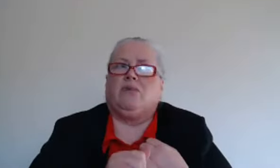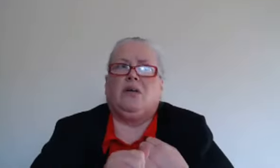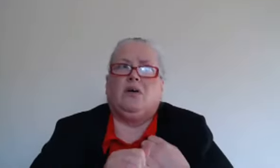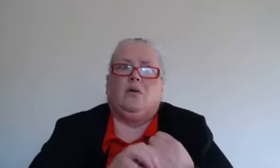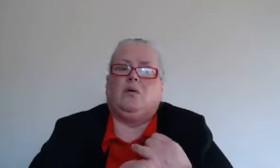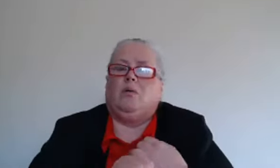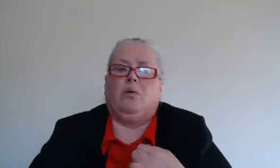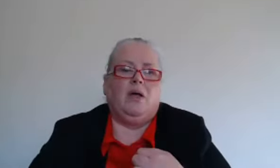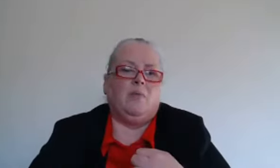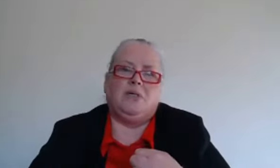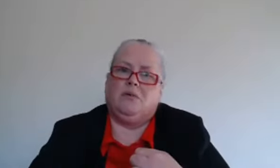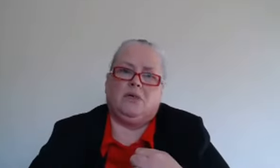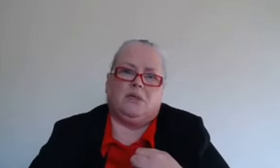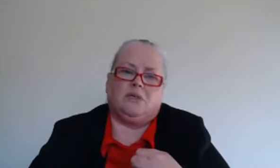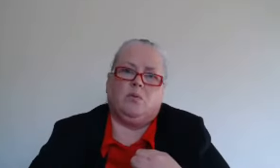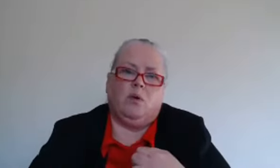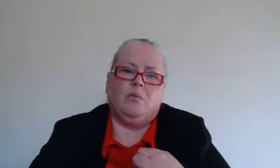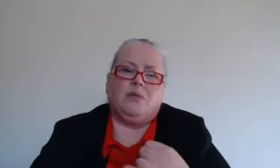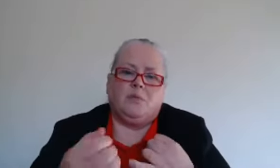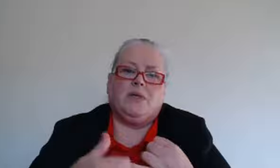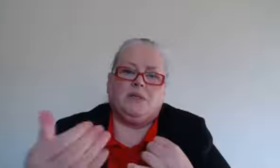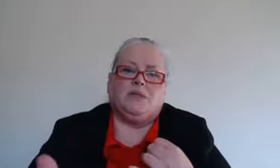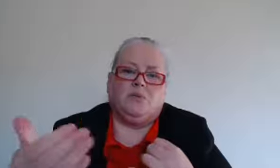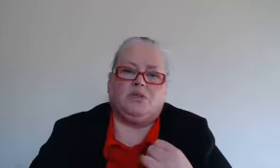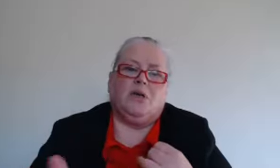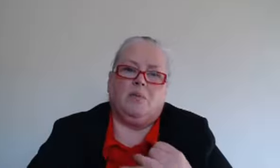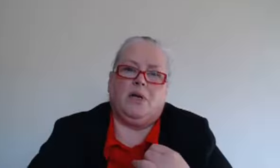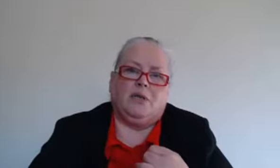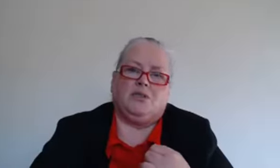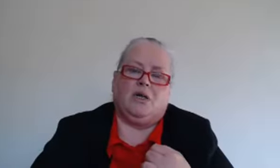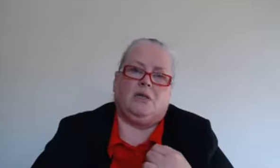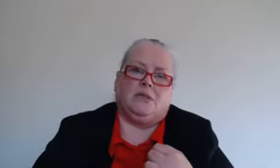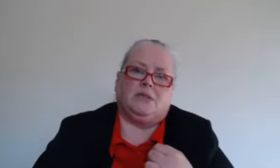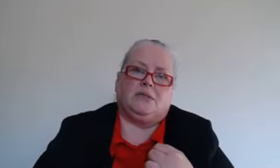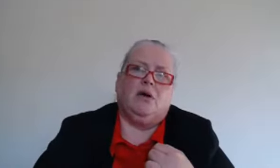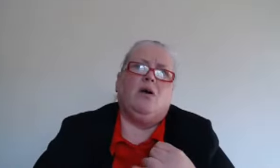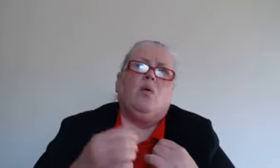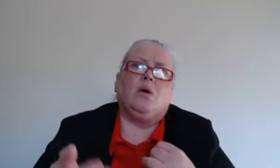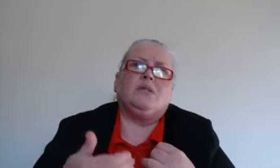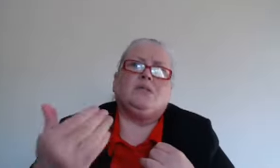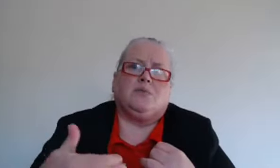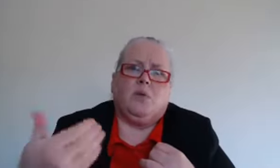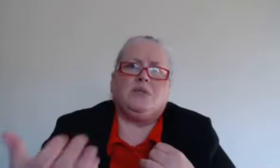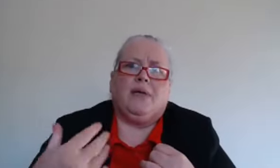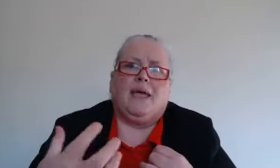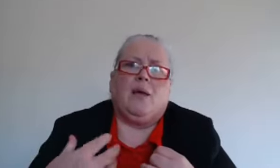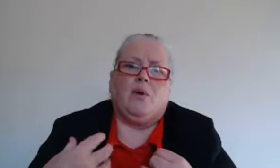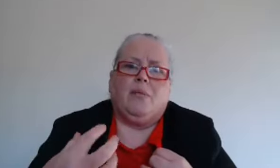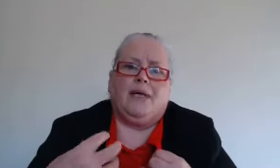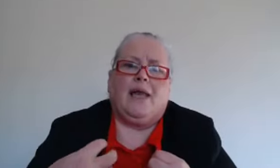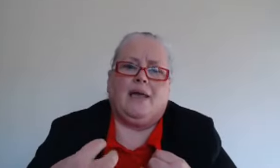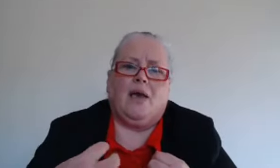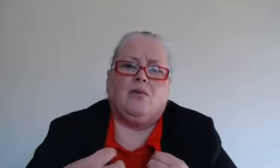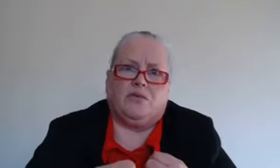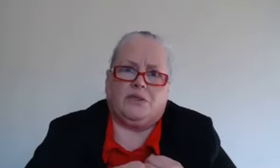why am I doing this why am I spending so much time and energy on this what's what's am I get what am I getting out of it